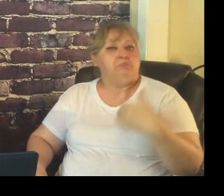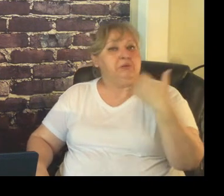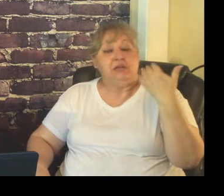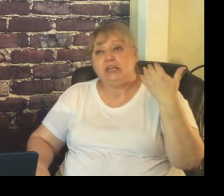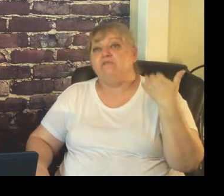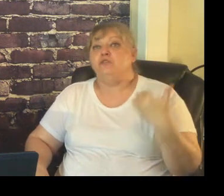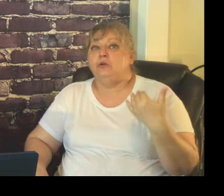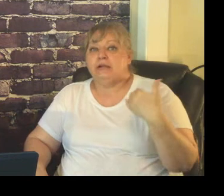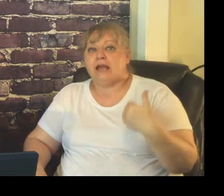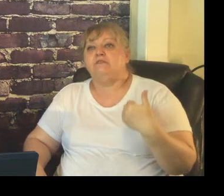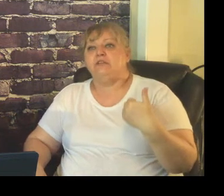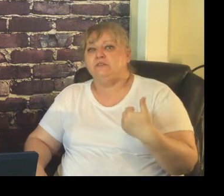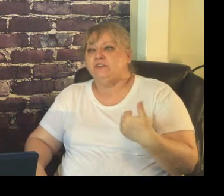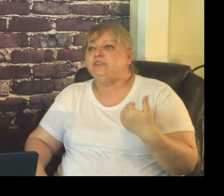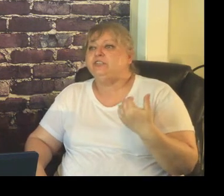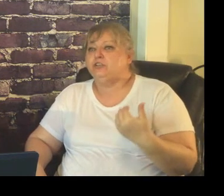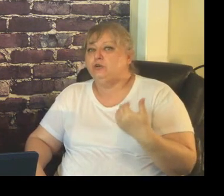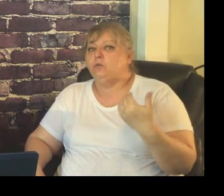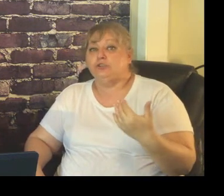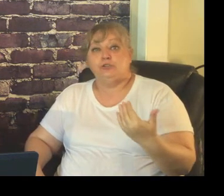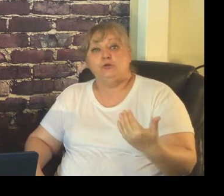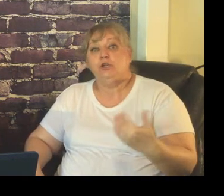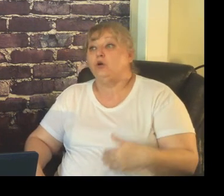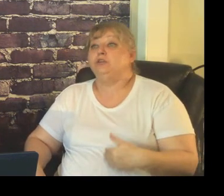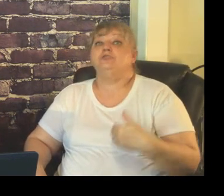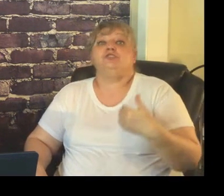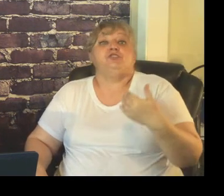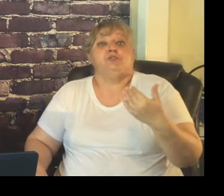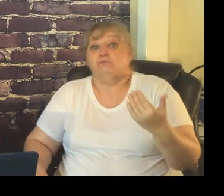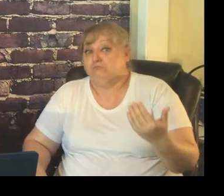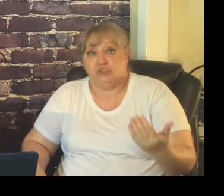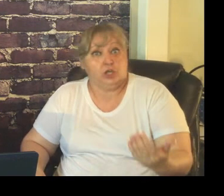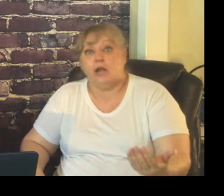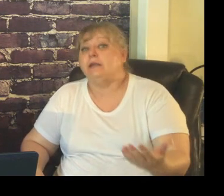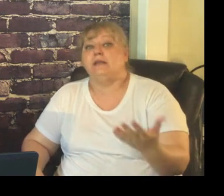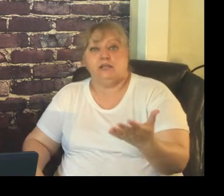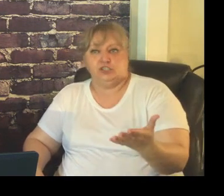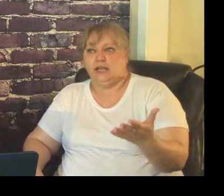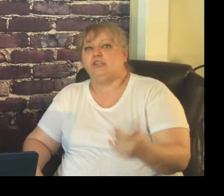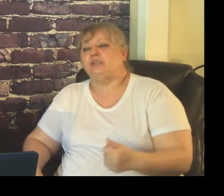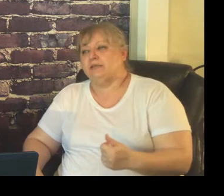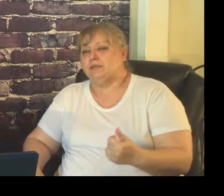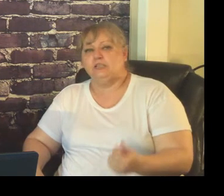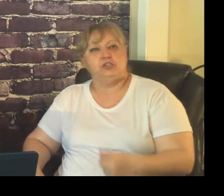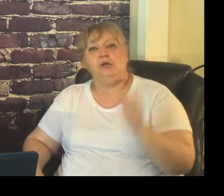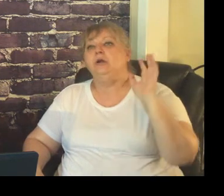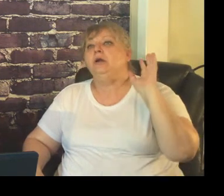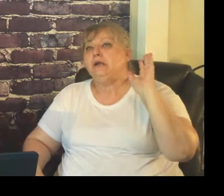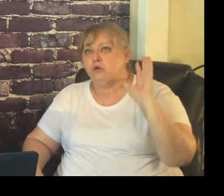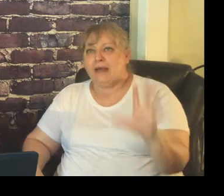if you're not feeling very secure of what you're doing or you're just starting in education as a teacher grab